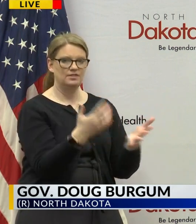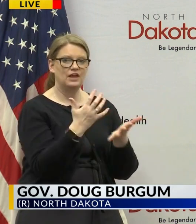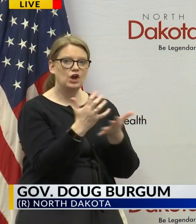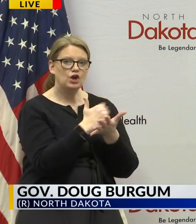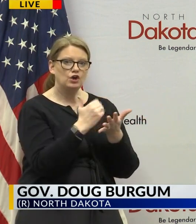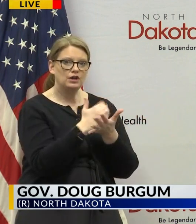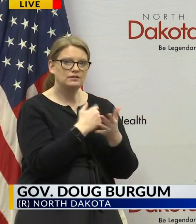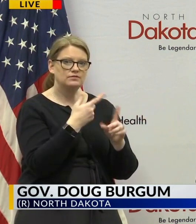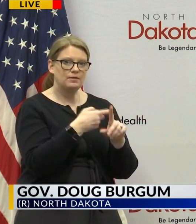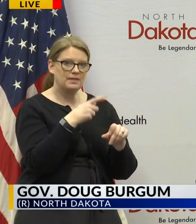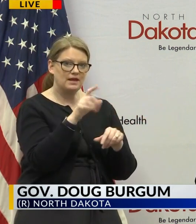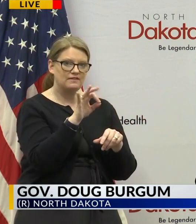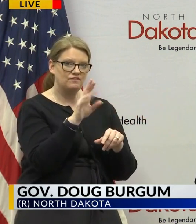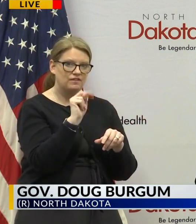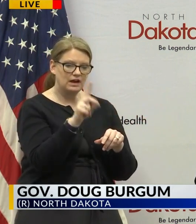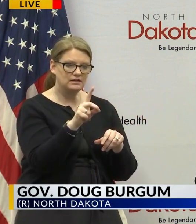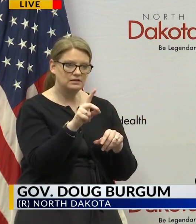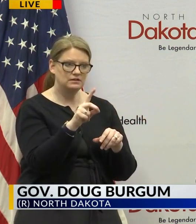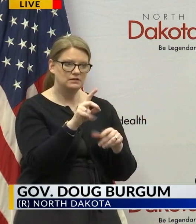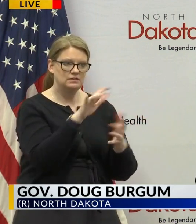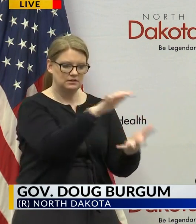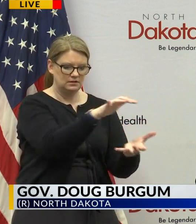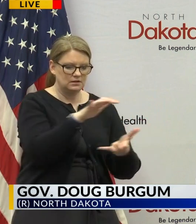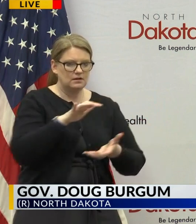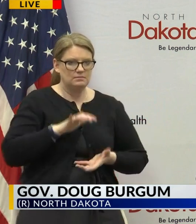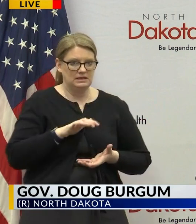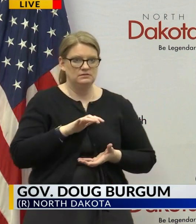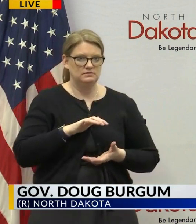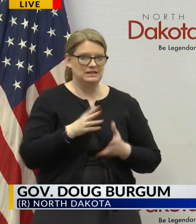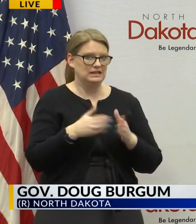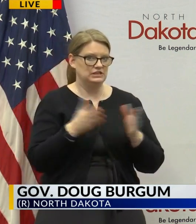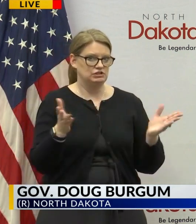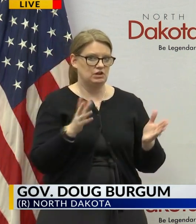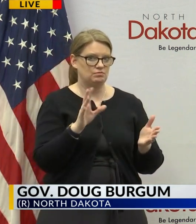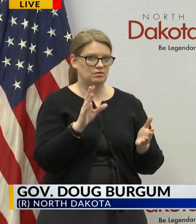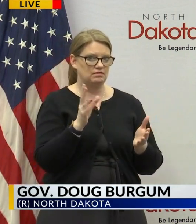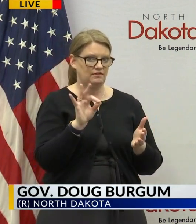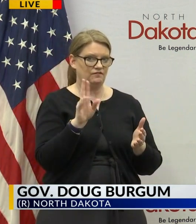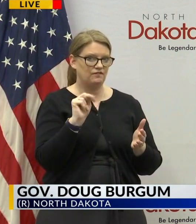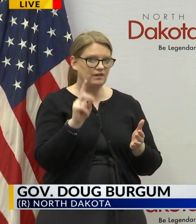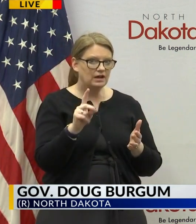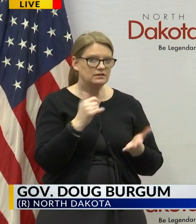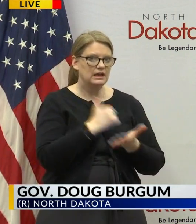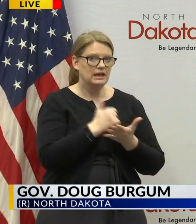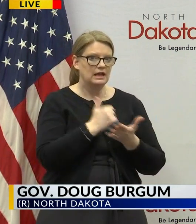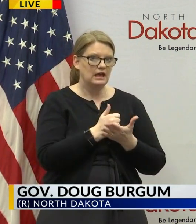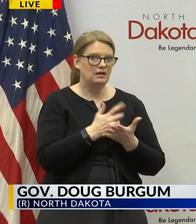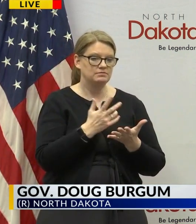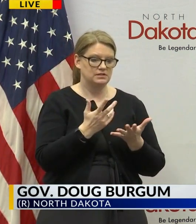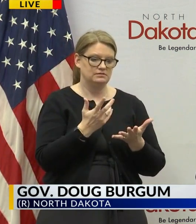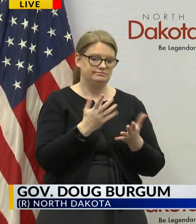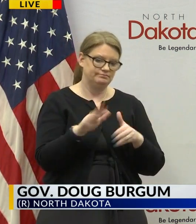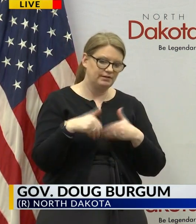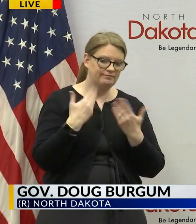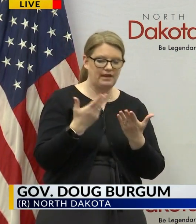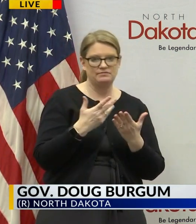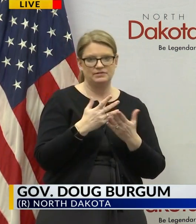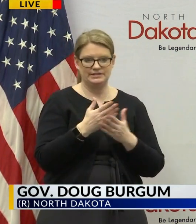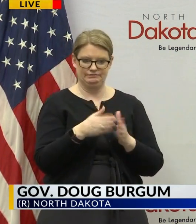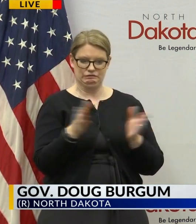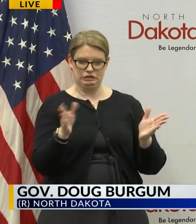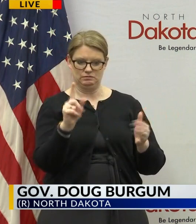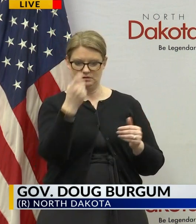uh today by statute come into the general fund and are used uh to help fund general government i think the the